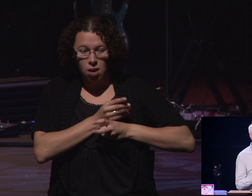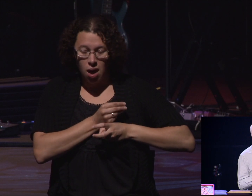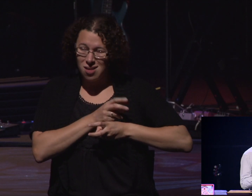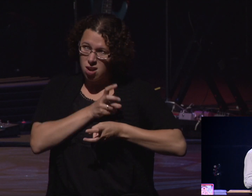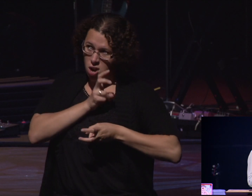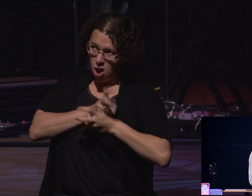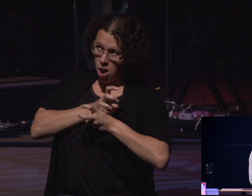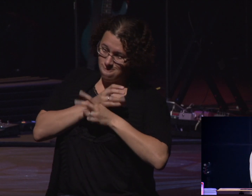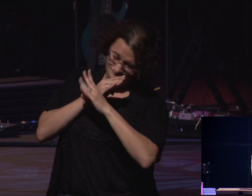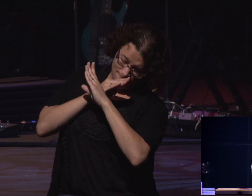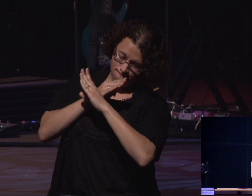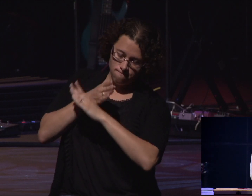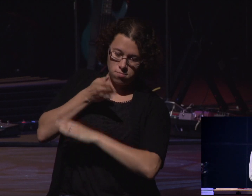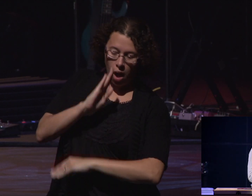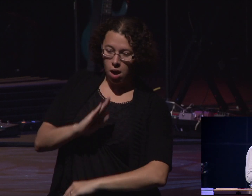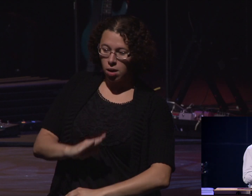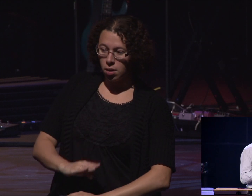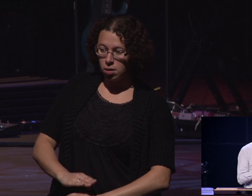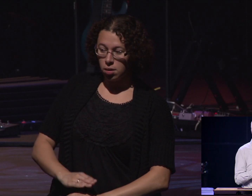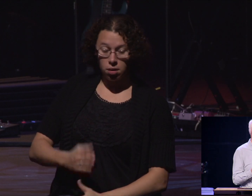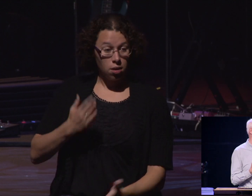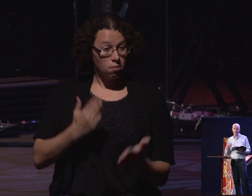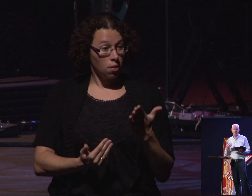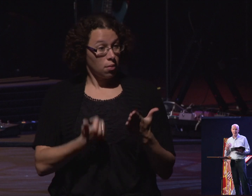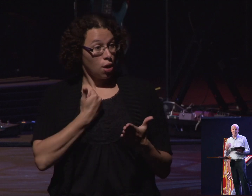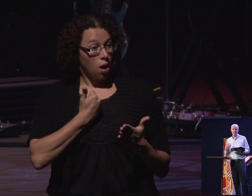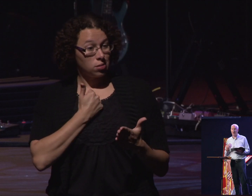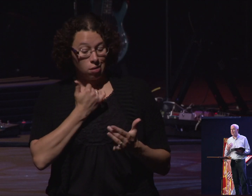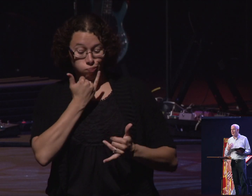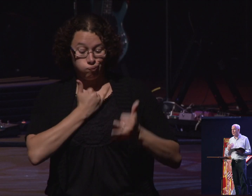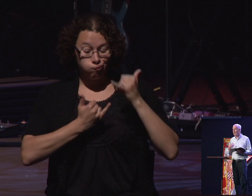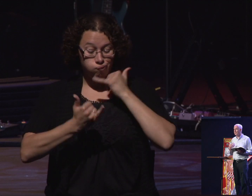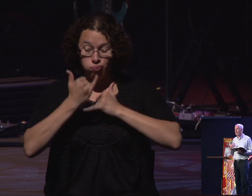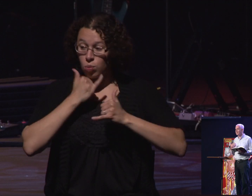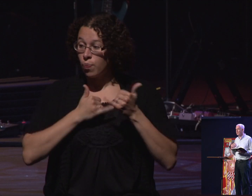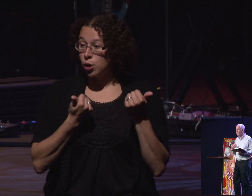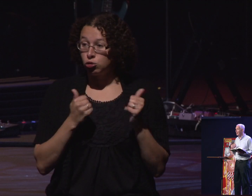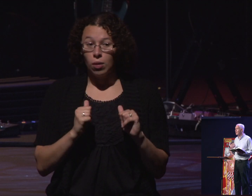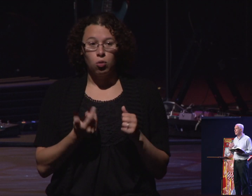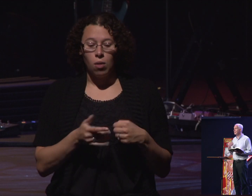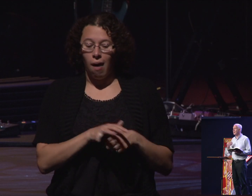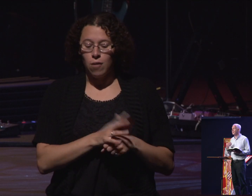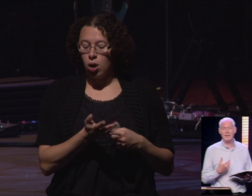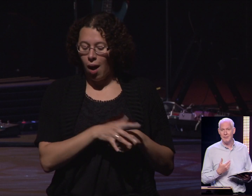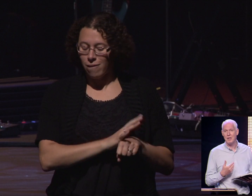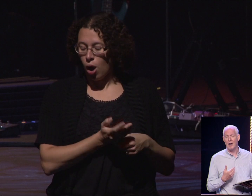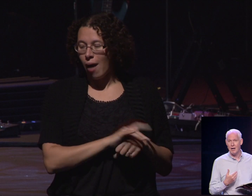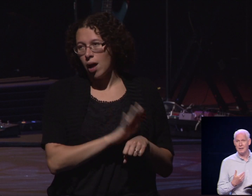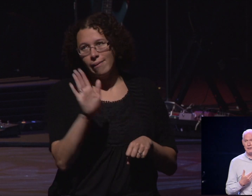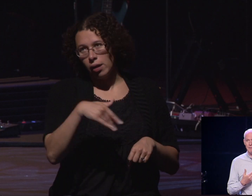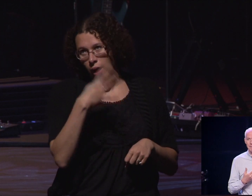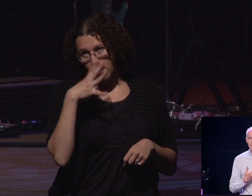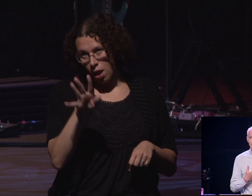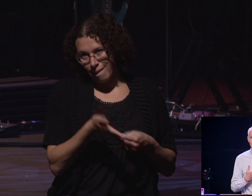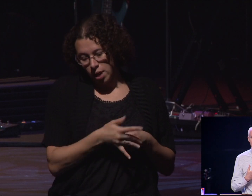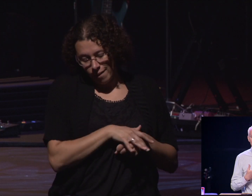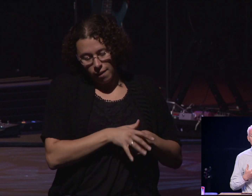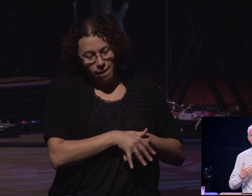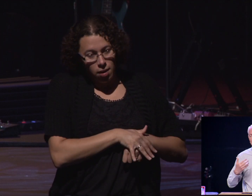Or maybe we've just done some pretty messed up things in our own self. And we try to cover it up enough so our heart itself becomes hardened.